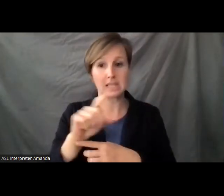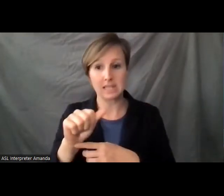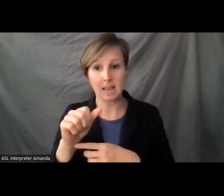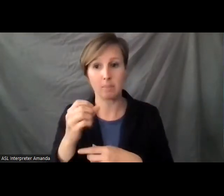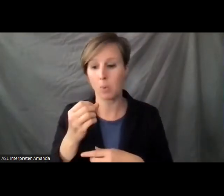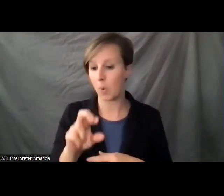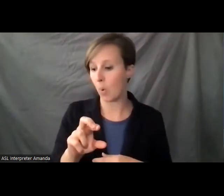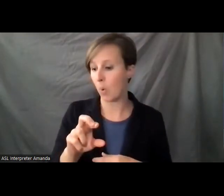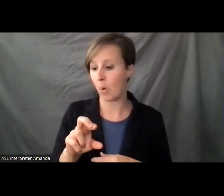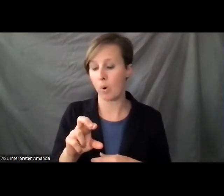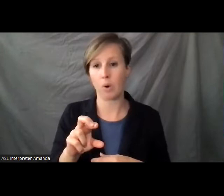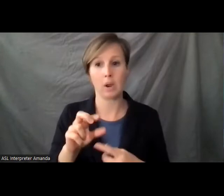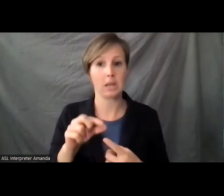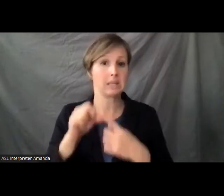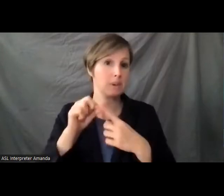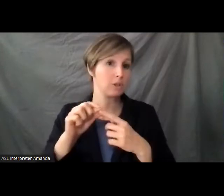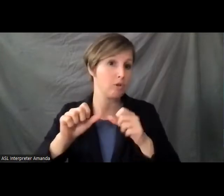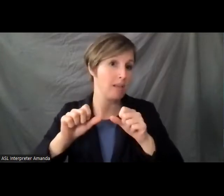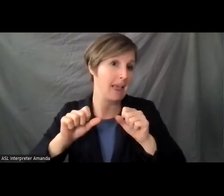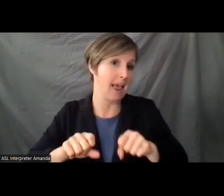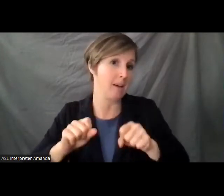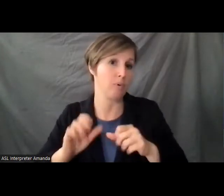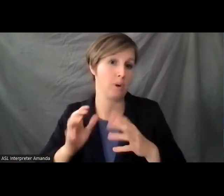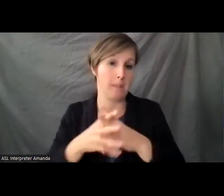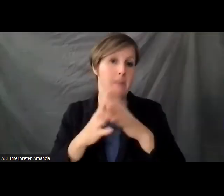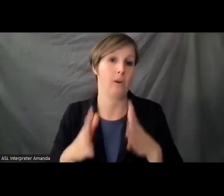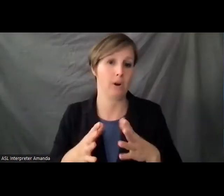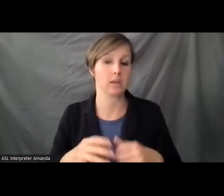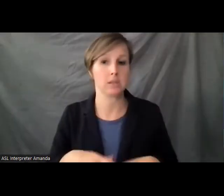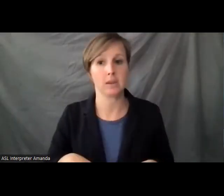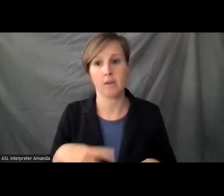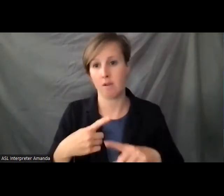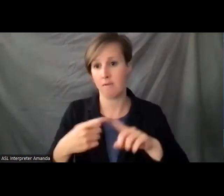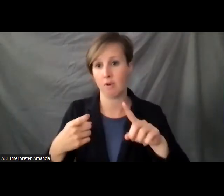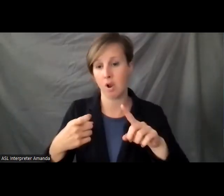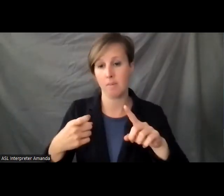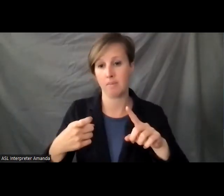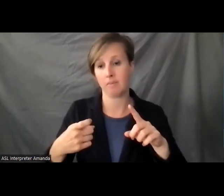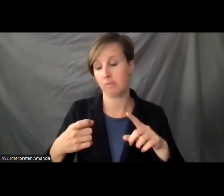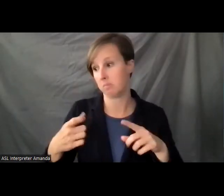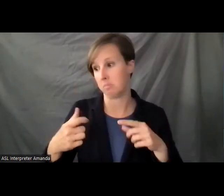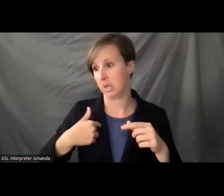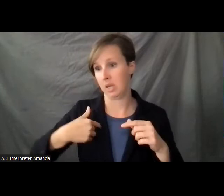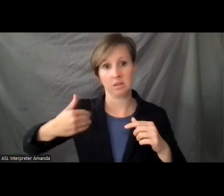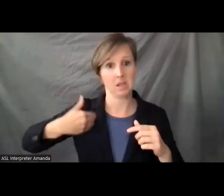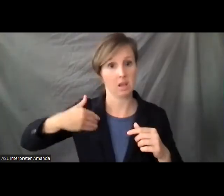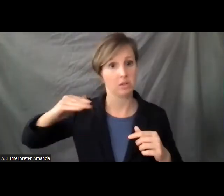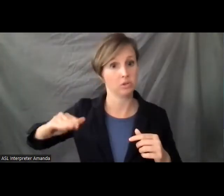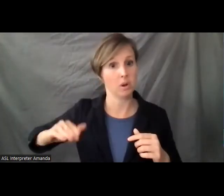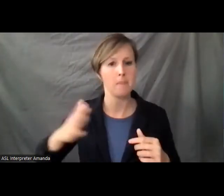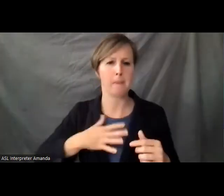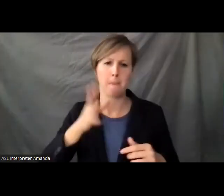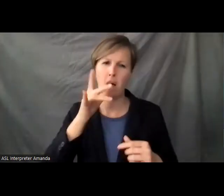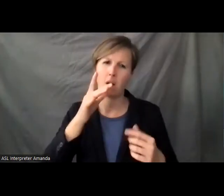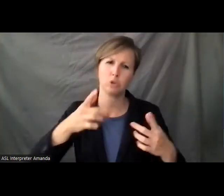especially abled Americans. You know, from a time as I was a child, my mom struggled with depression